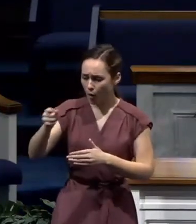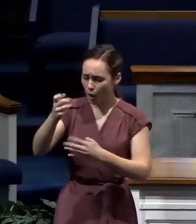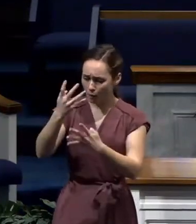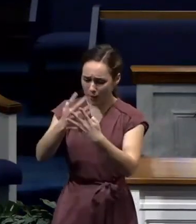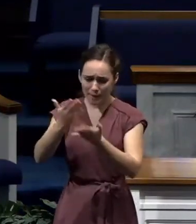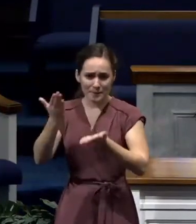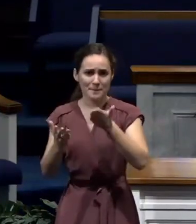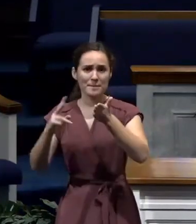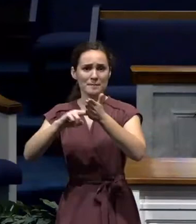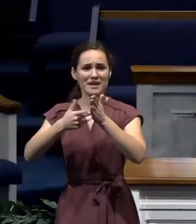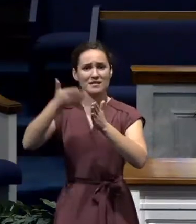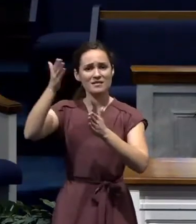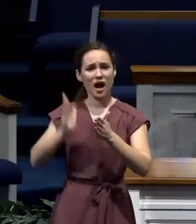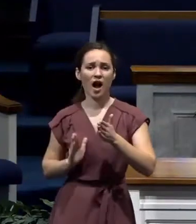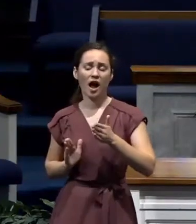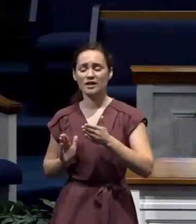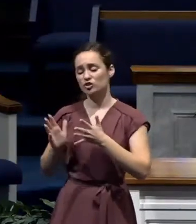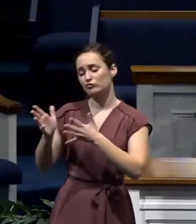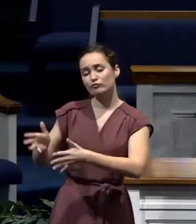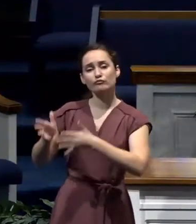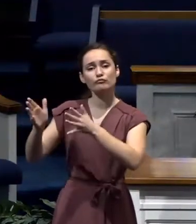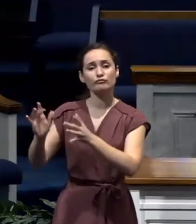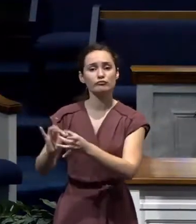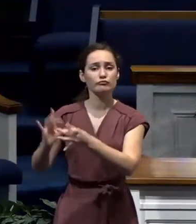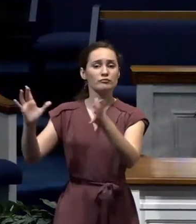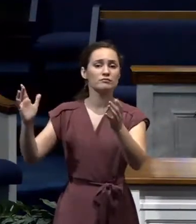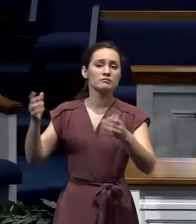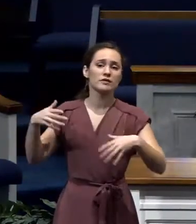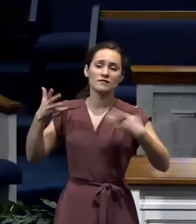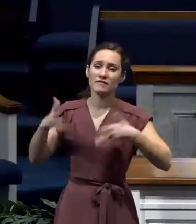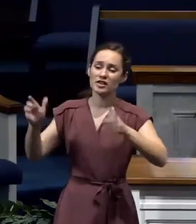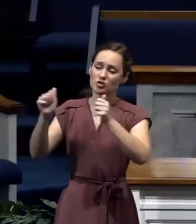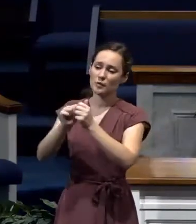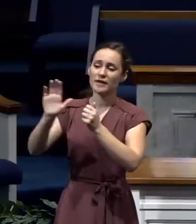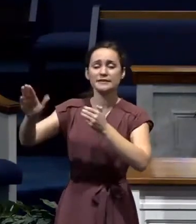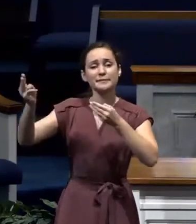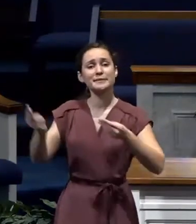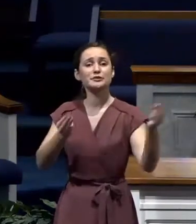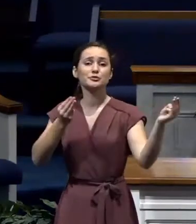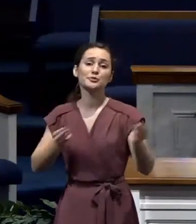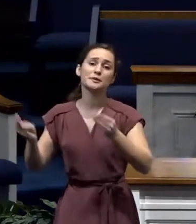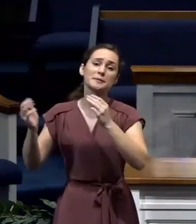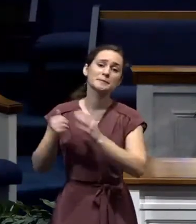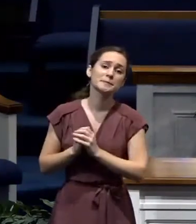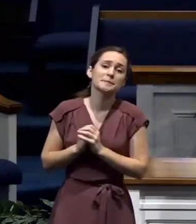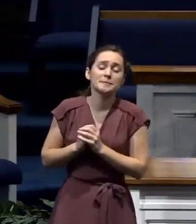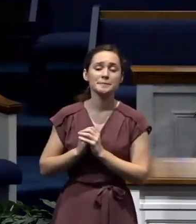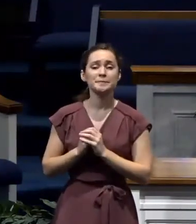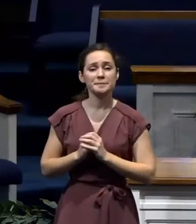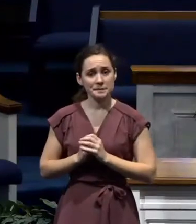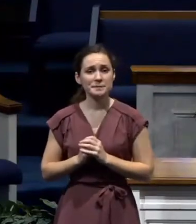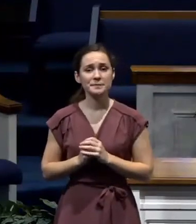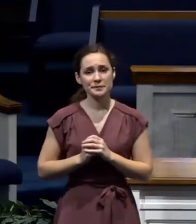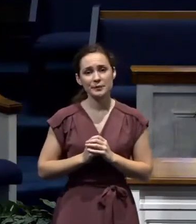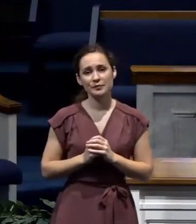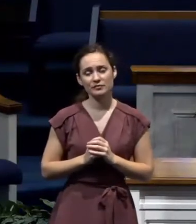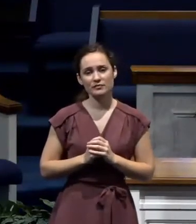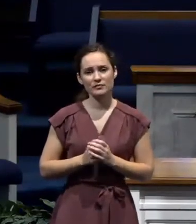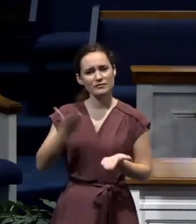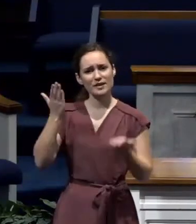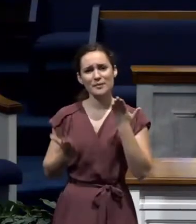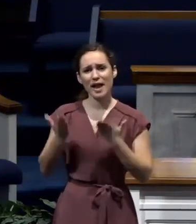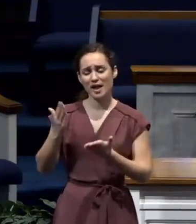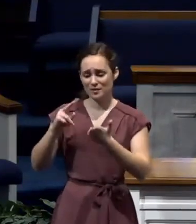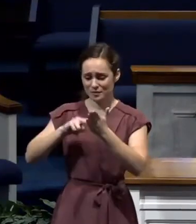God's putting them on the shelf. Maybe God's finished with the Apostle Paul. Maybe God's taking away his ministry from him. Maybe